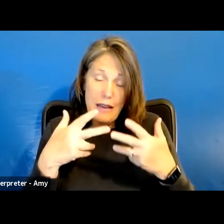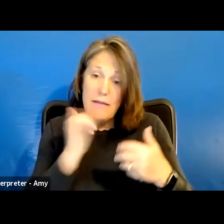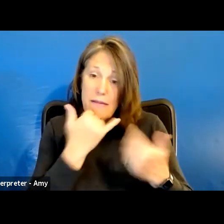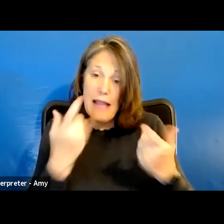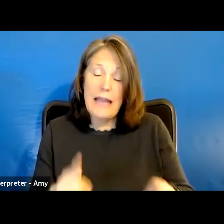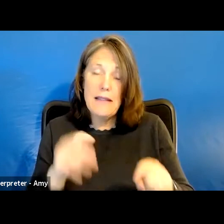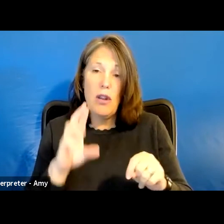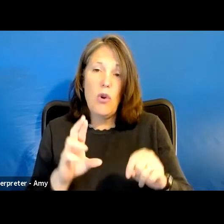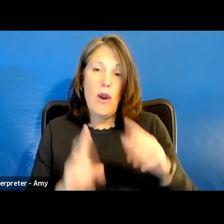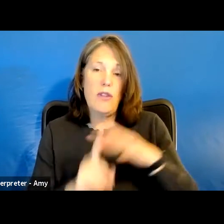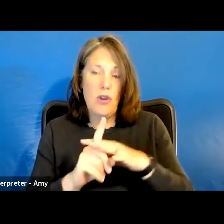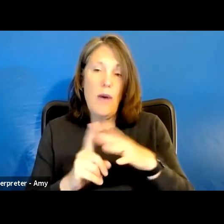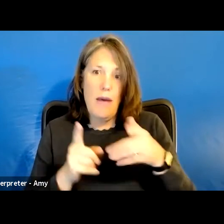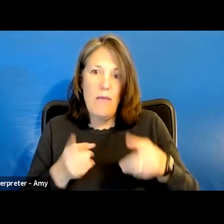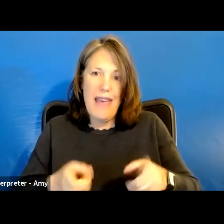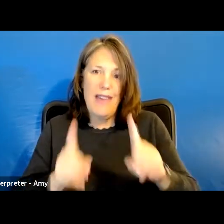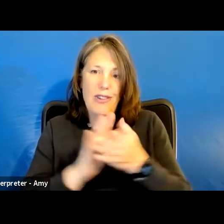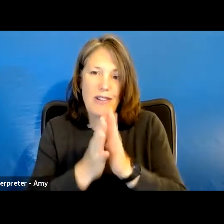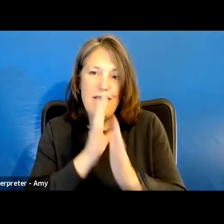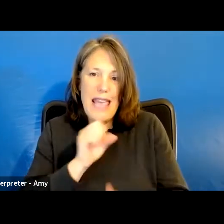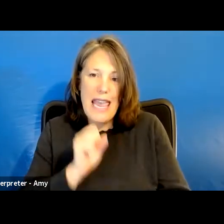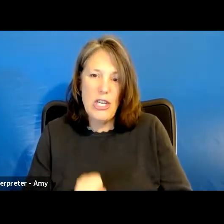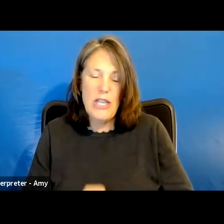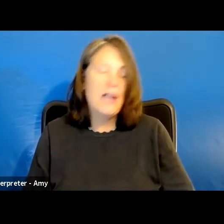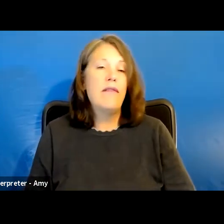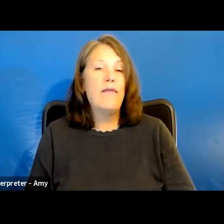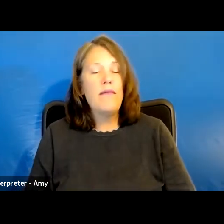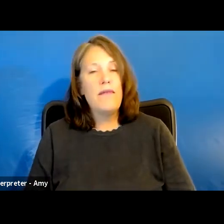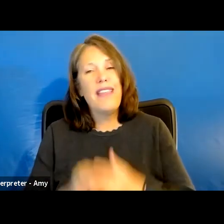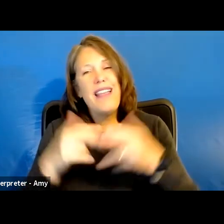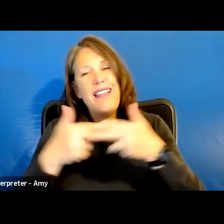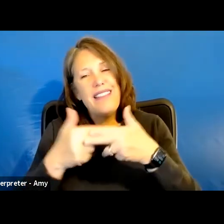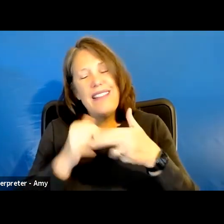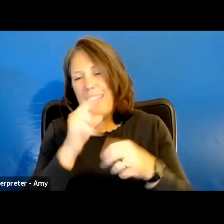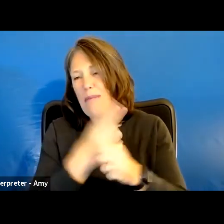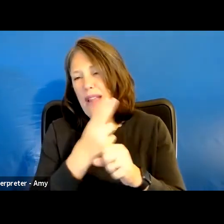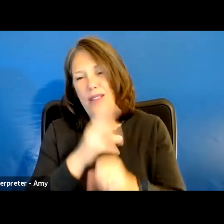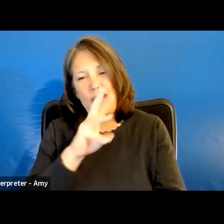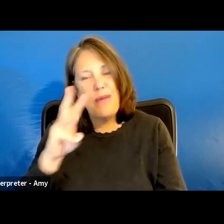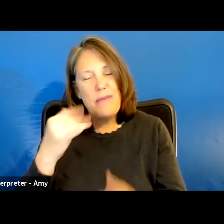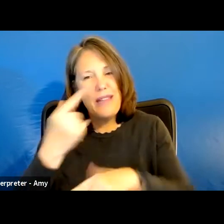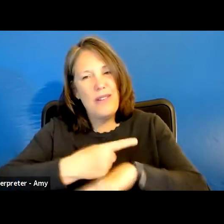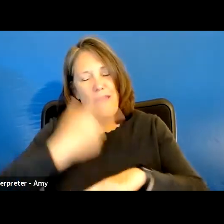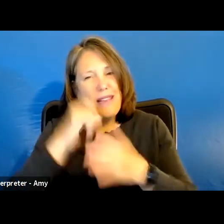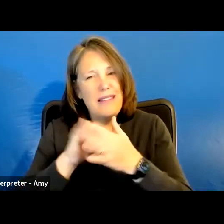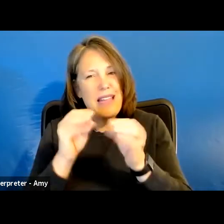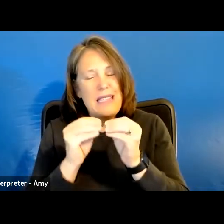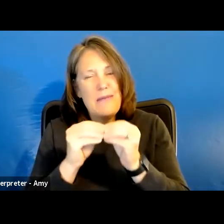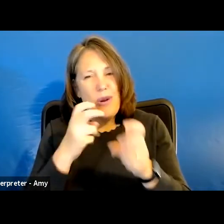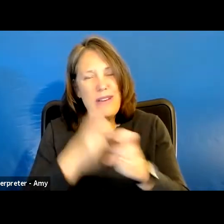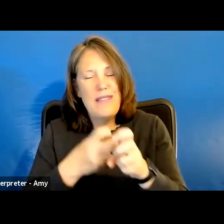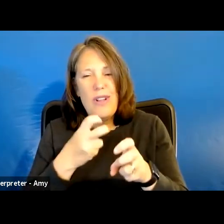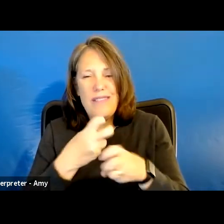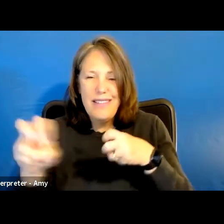show up through the aging process. And these slides, I'm not using the website today because it's more difficult to do with the